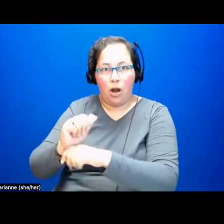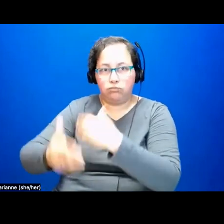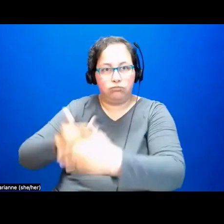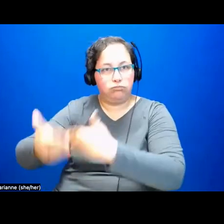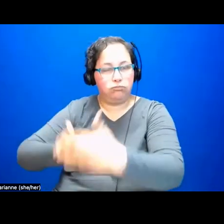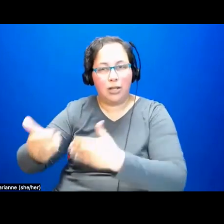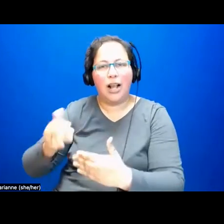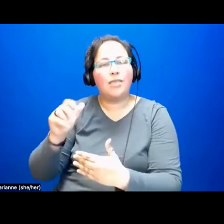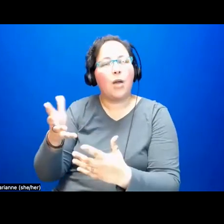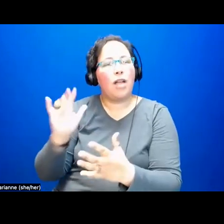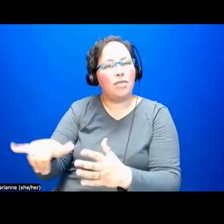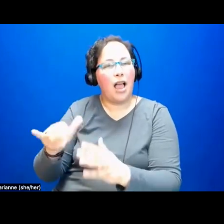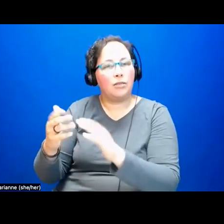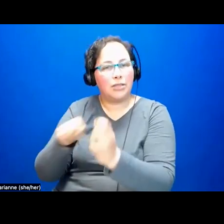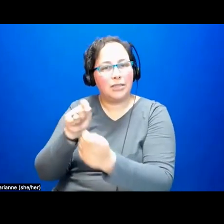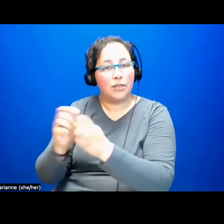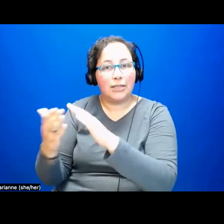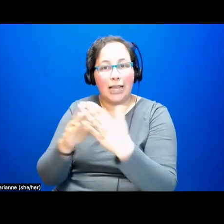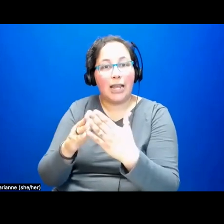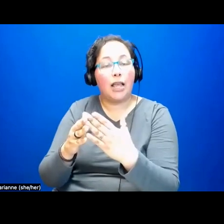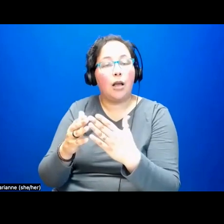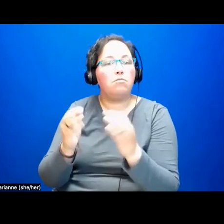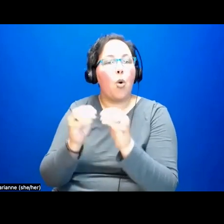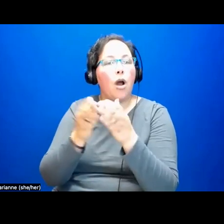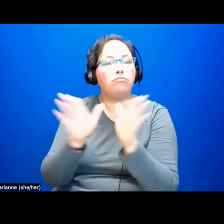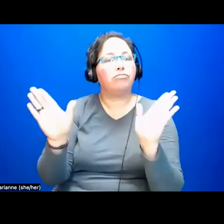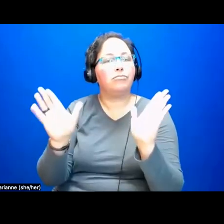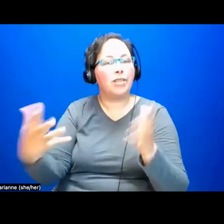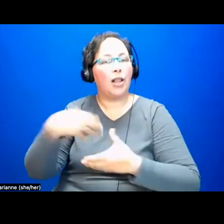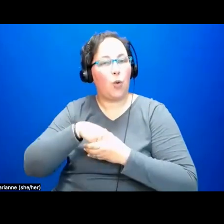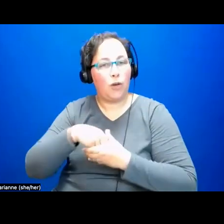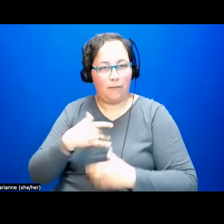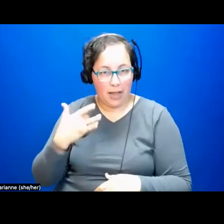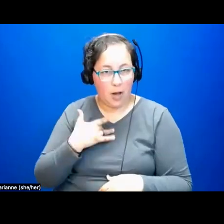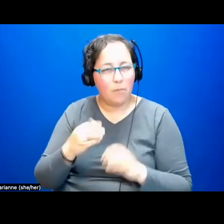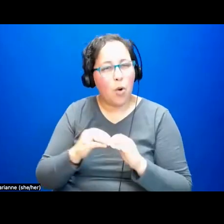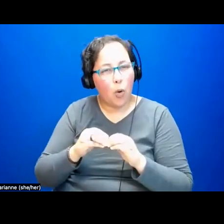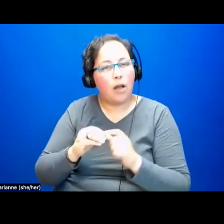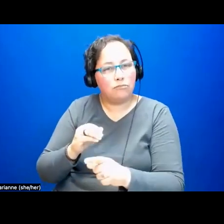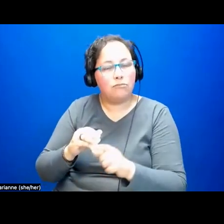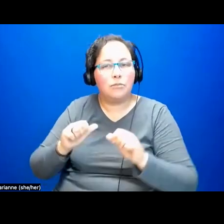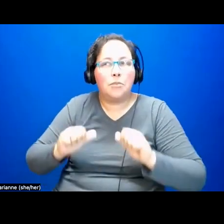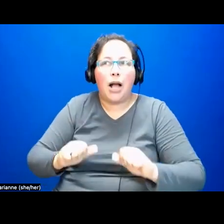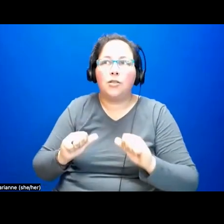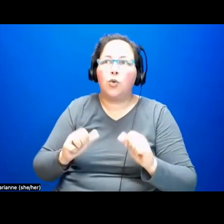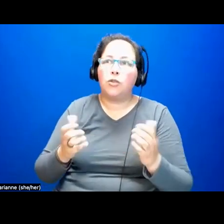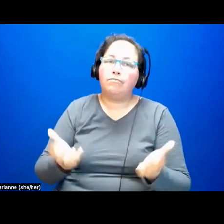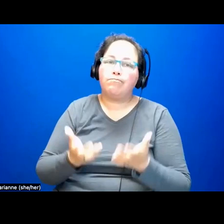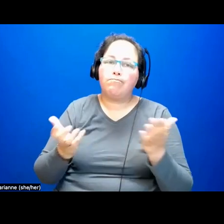that city, a place that was inclusive and made possible the entire